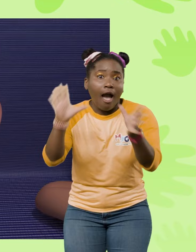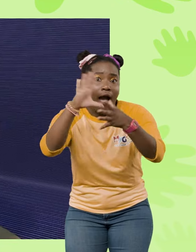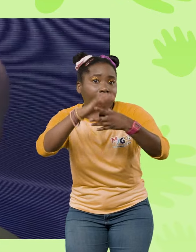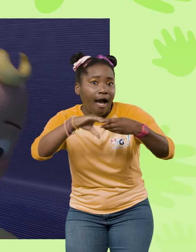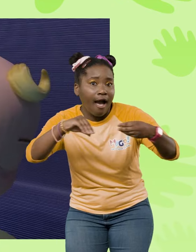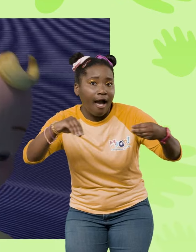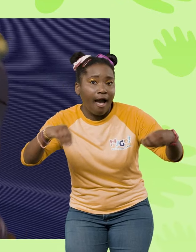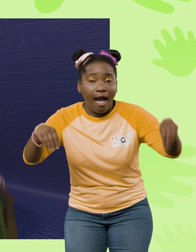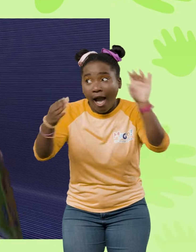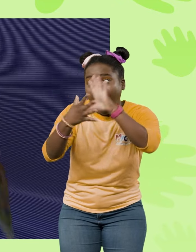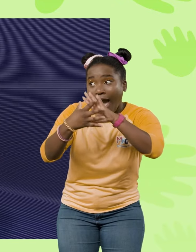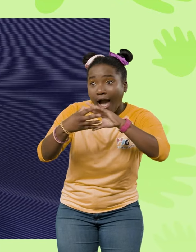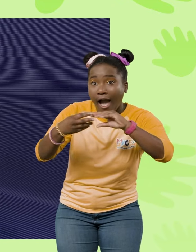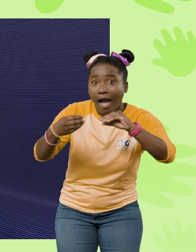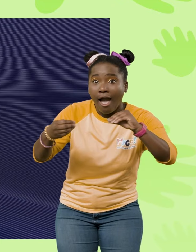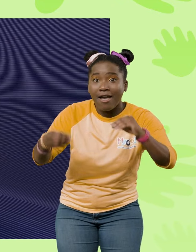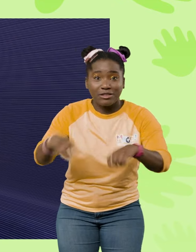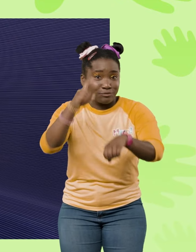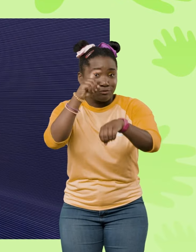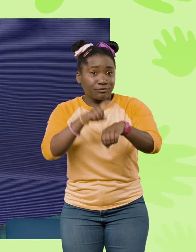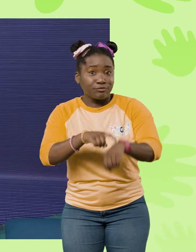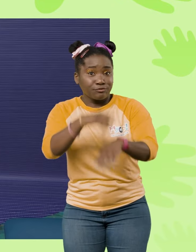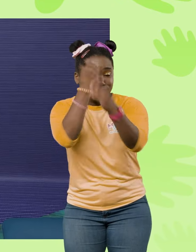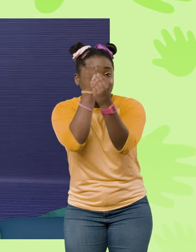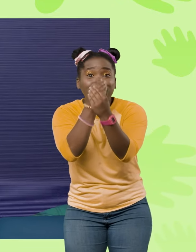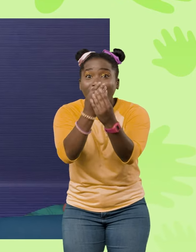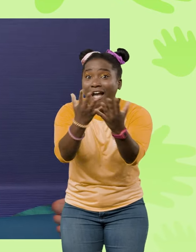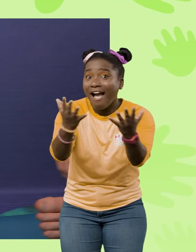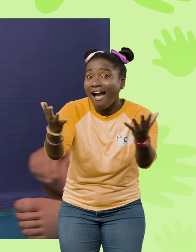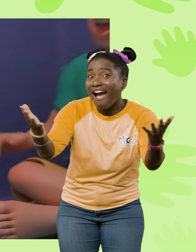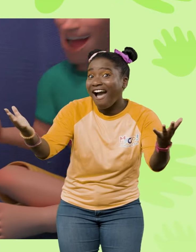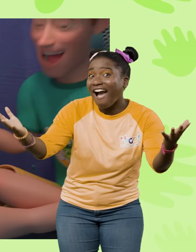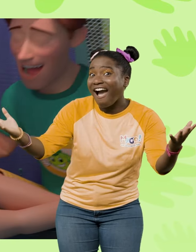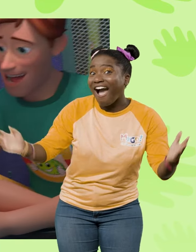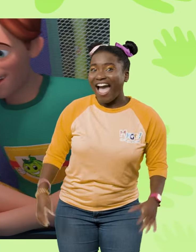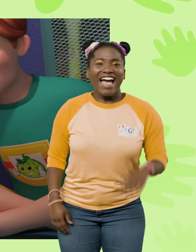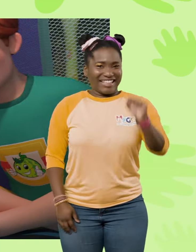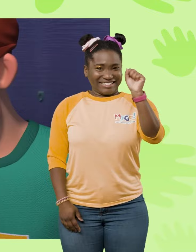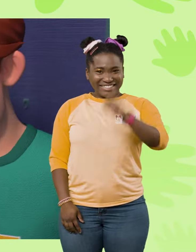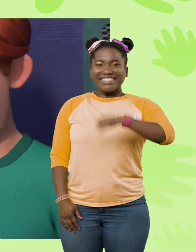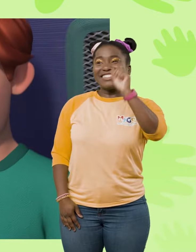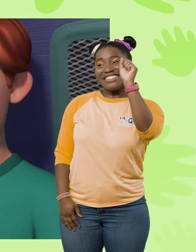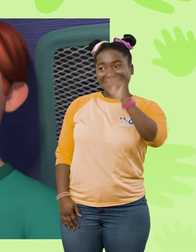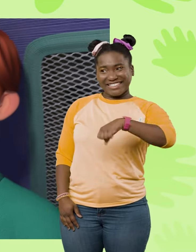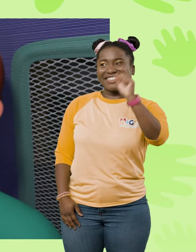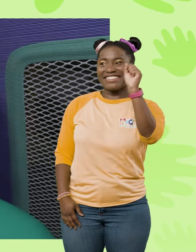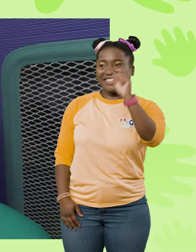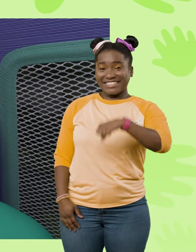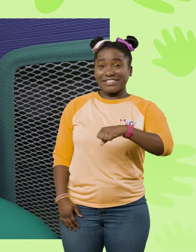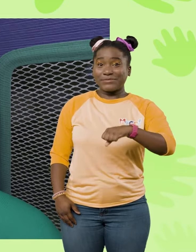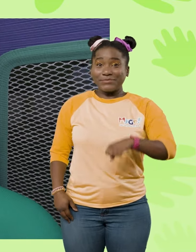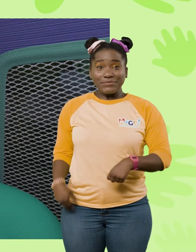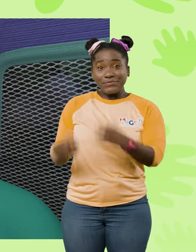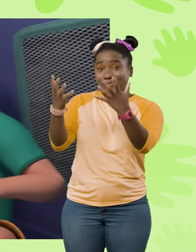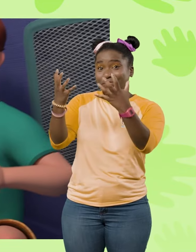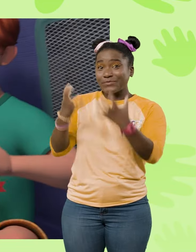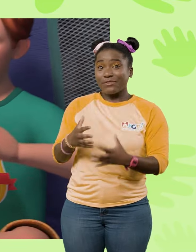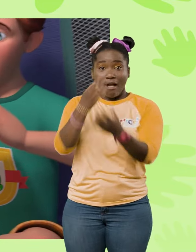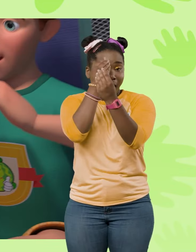Story, story, it's time to tell a story. Yes, yes, yes, I want